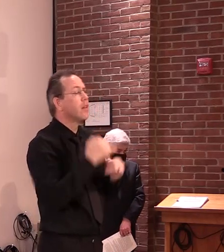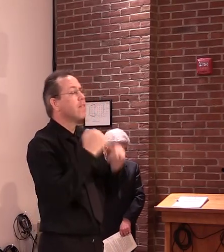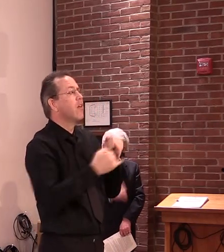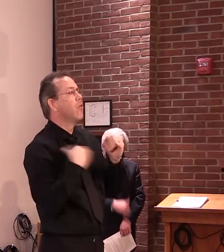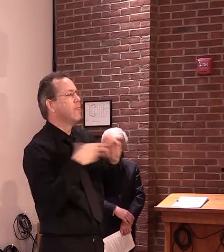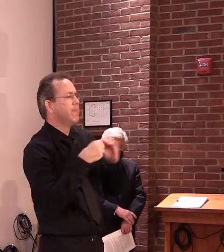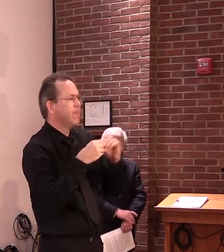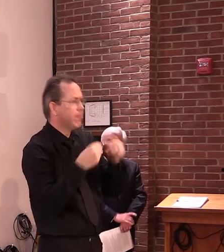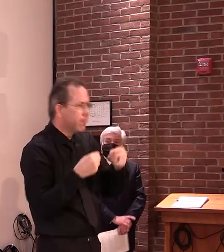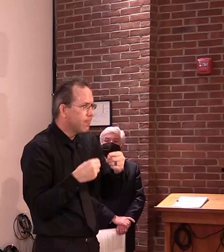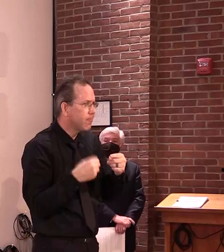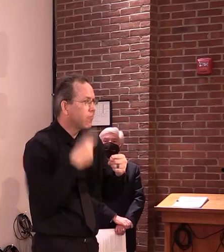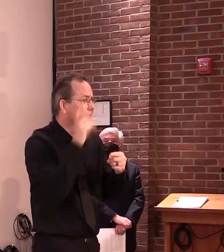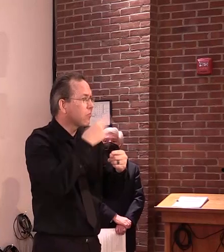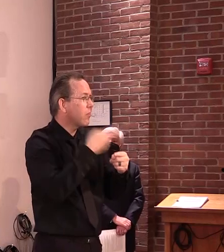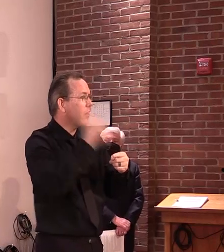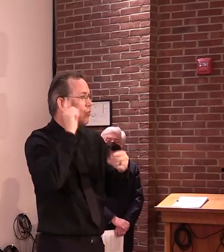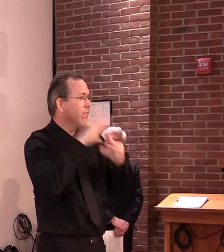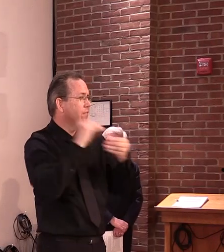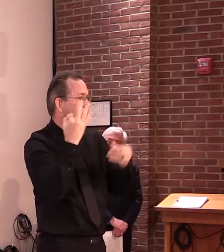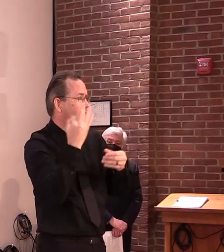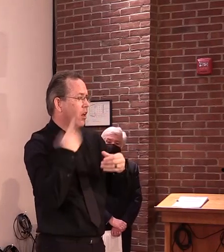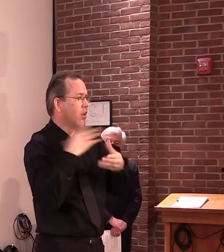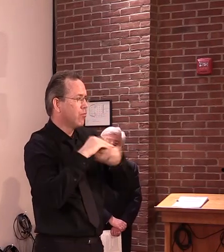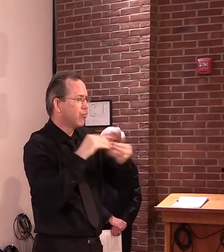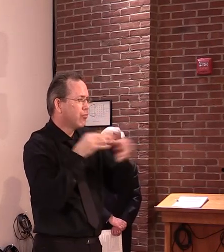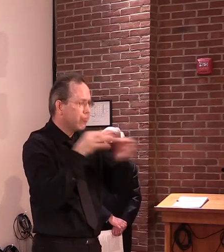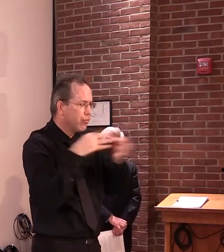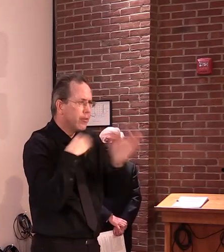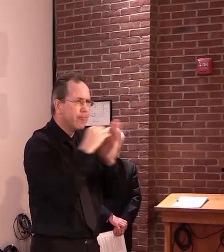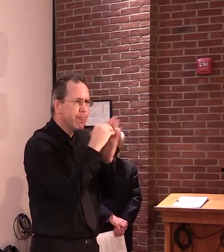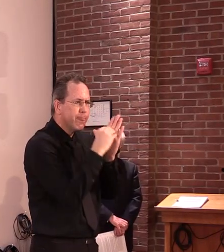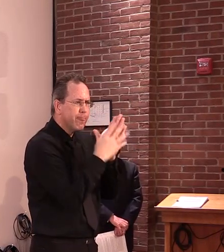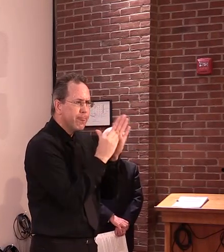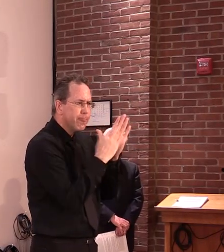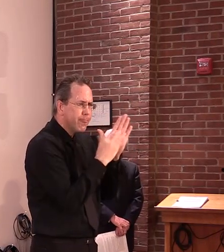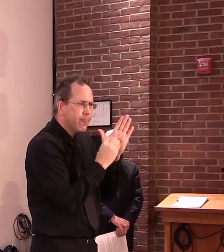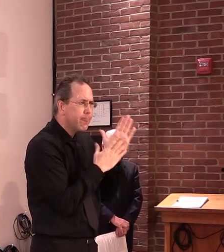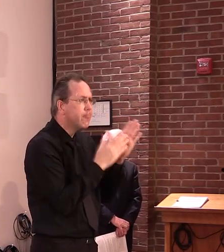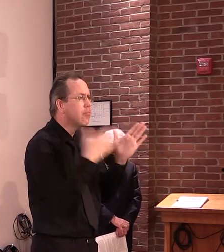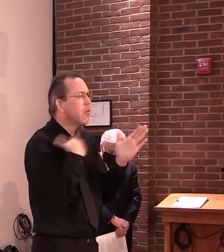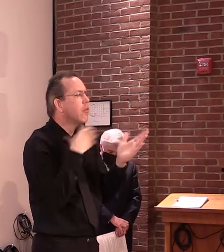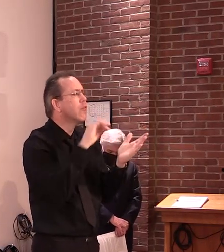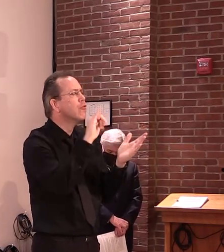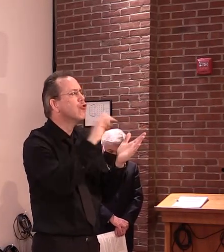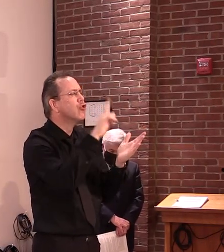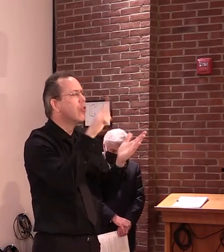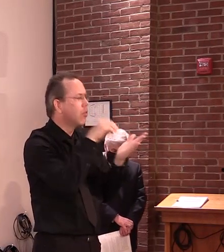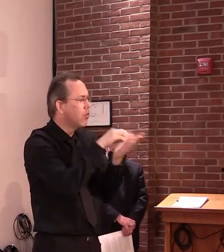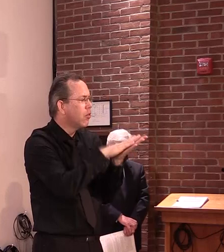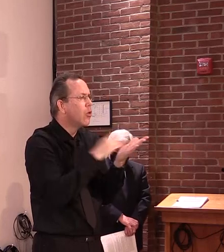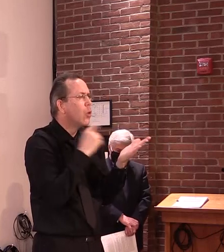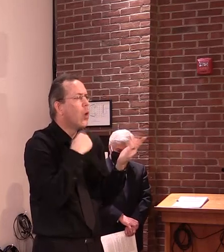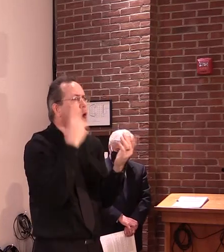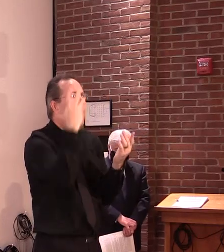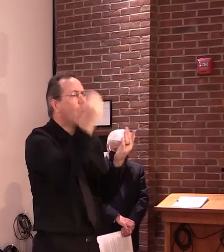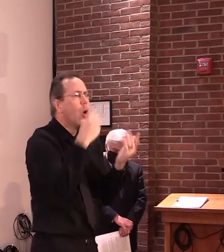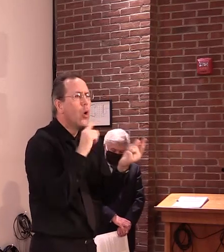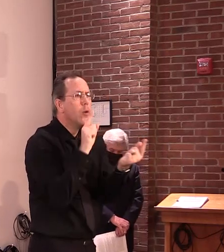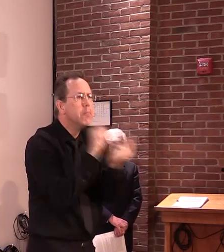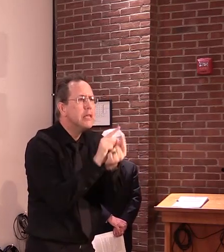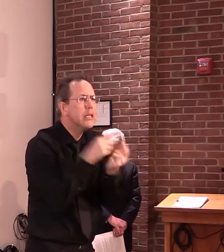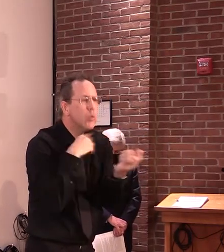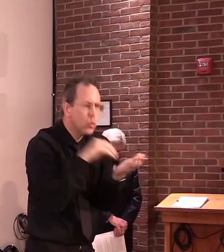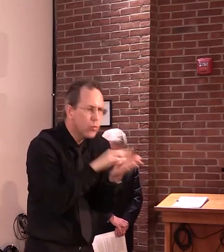week, keep a daily log of your contacts, of any people outside of your household that you've been in close contact with.